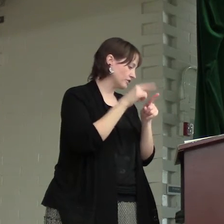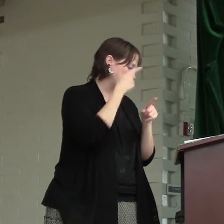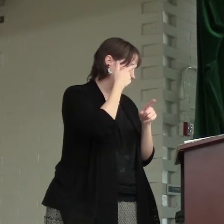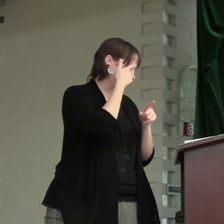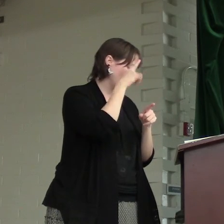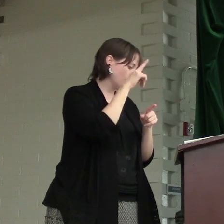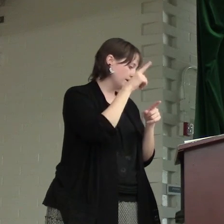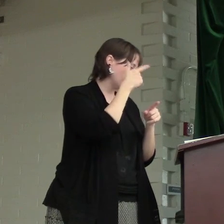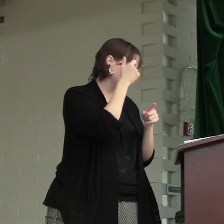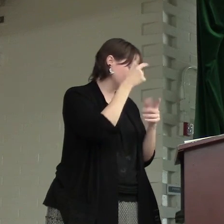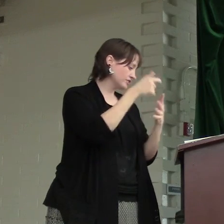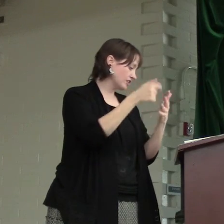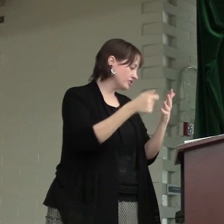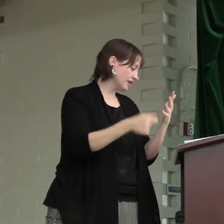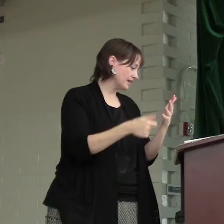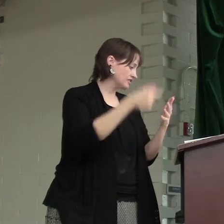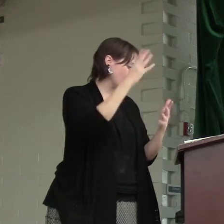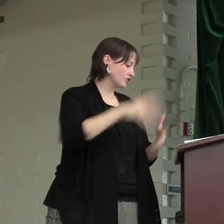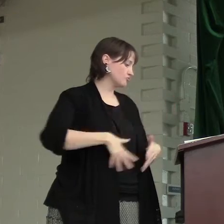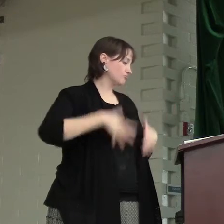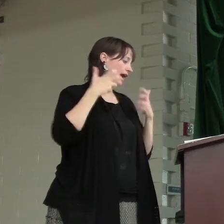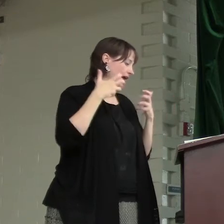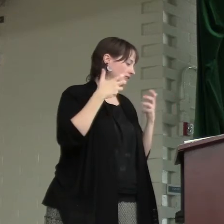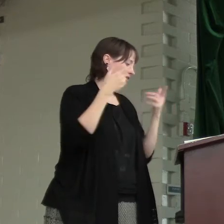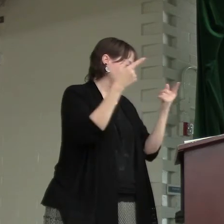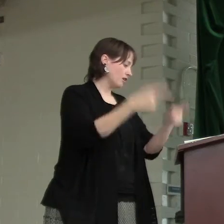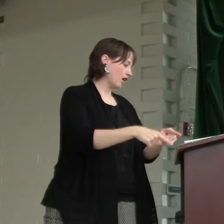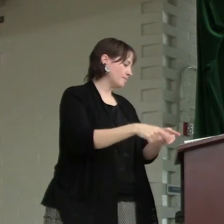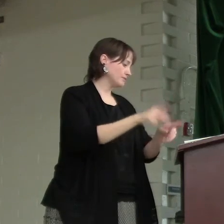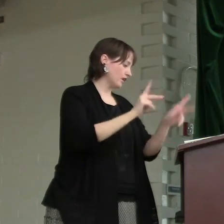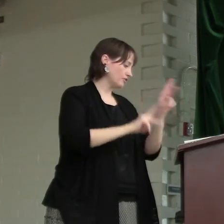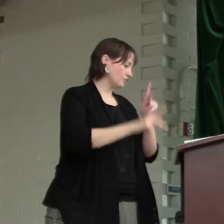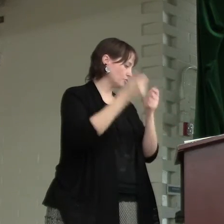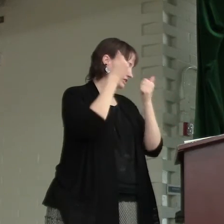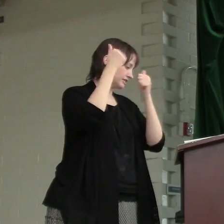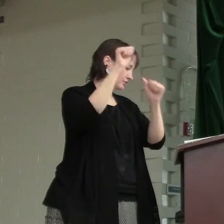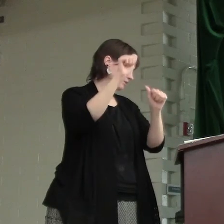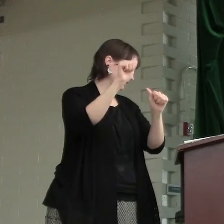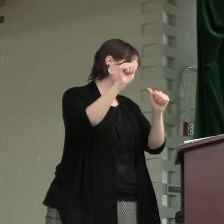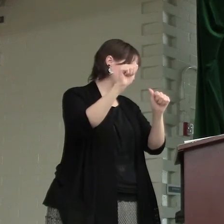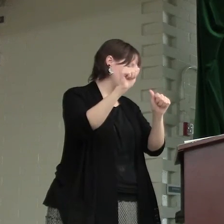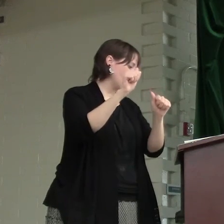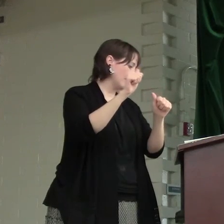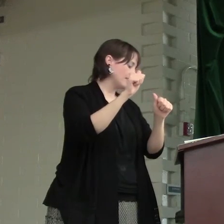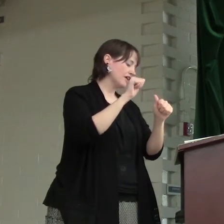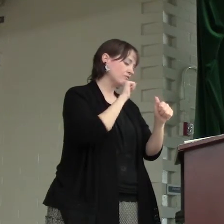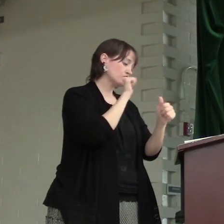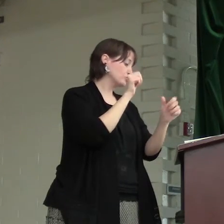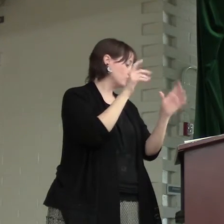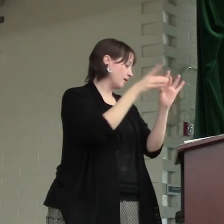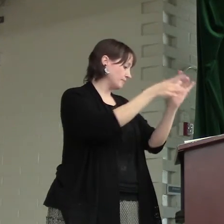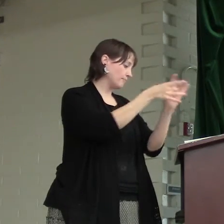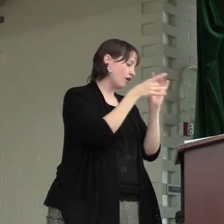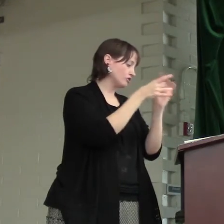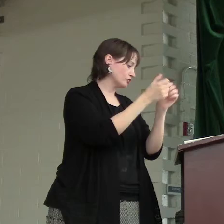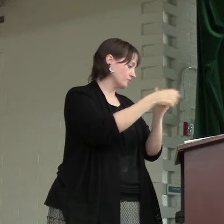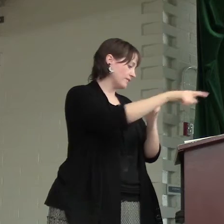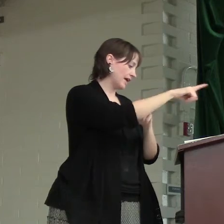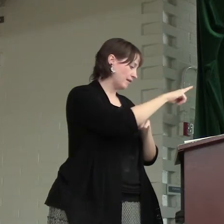for because of such things God's wrath comes on those who are disobedient. Therefore do not be partners with them,